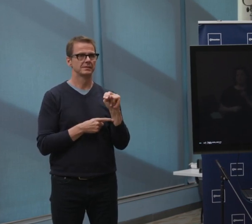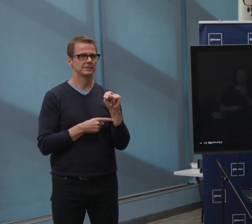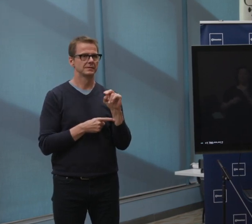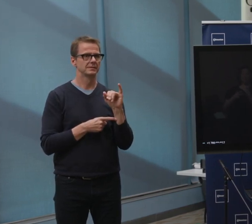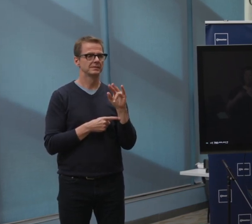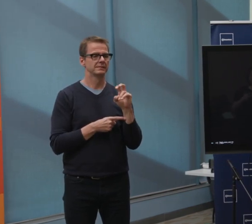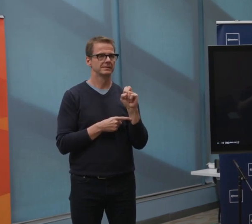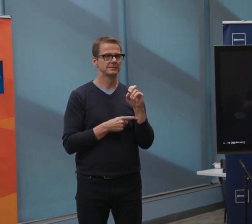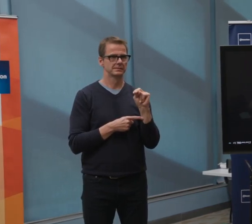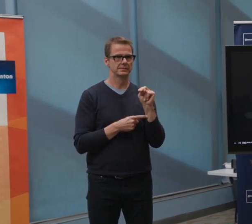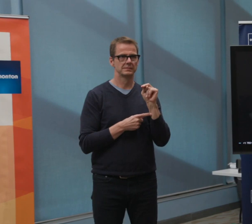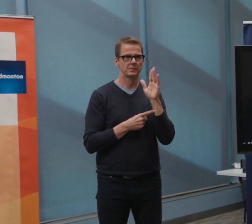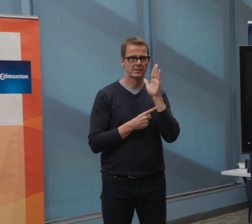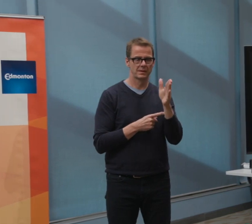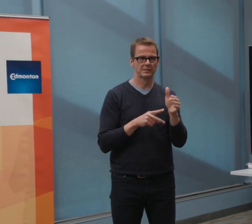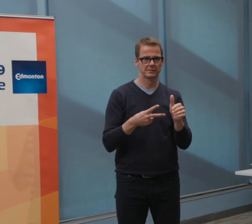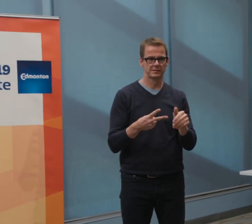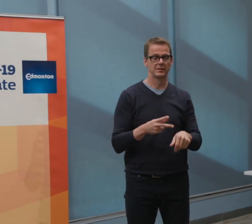Over to you, Mr.